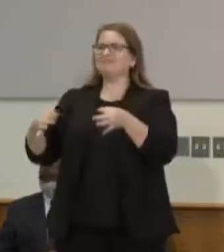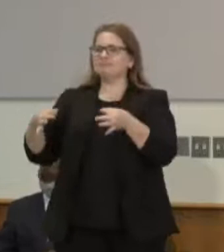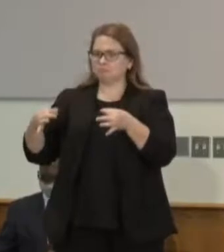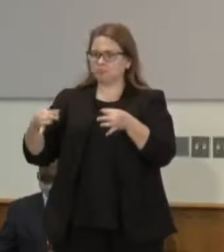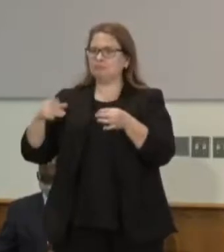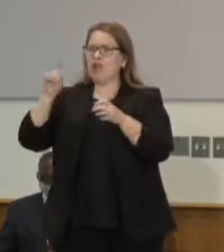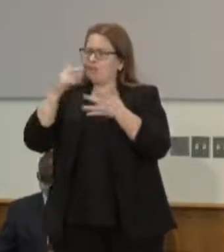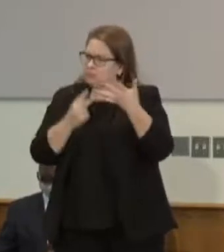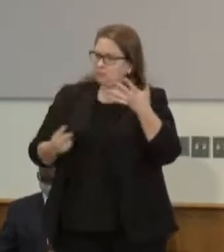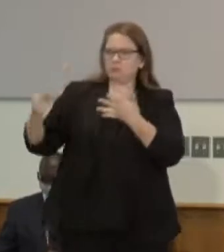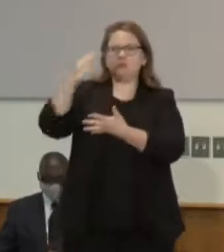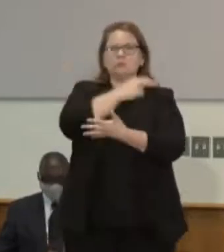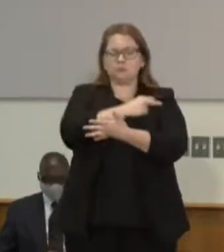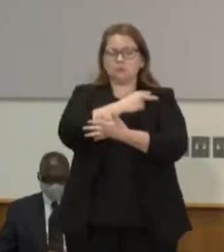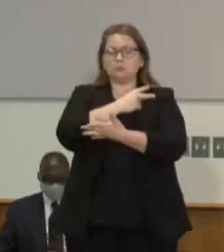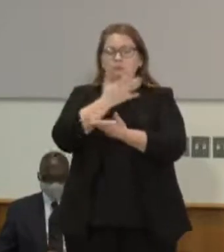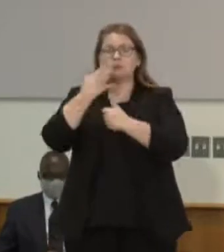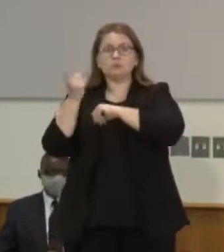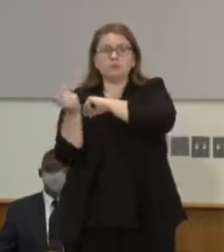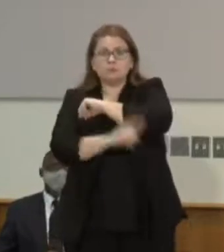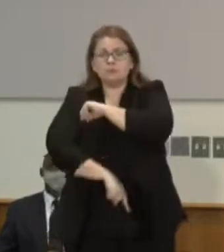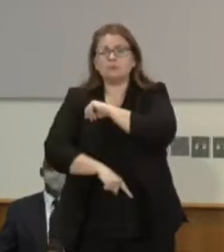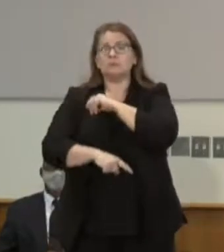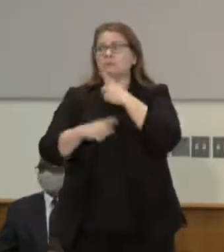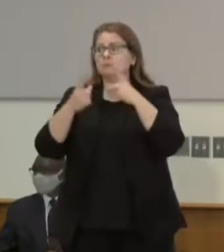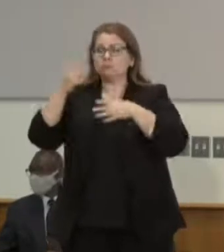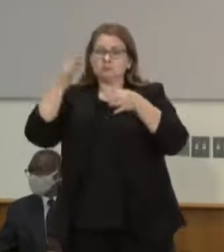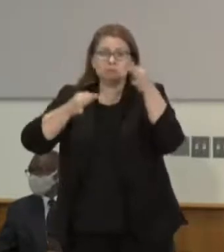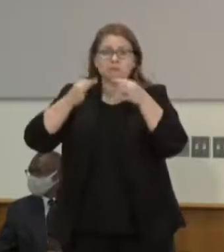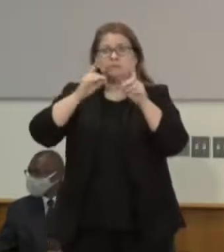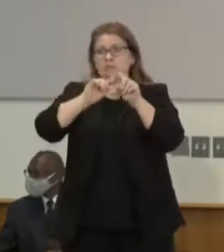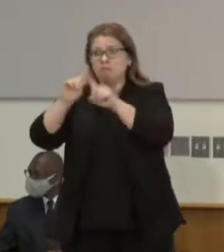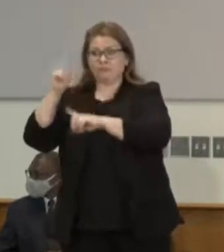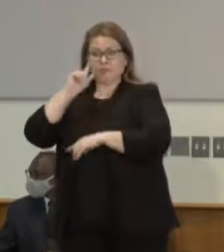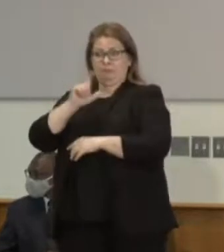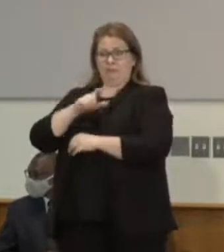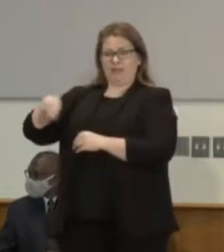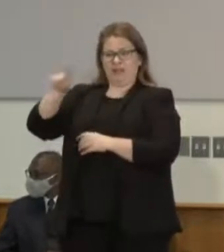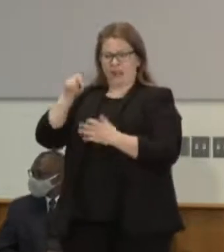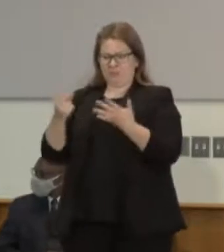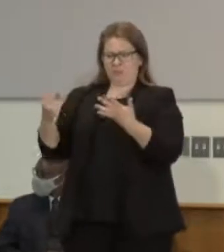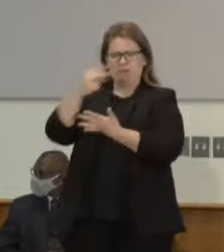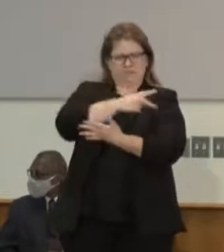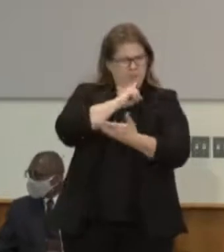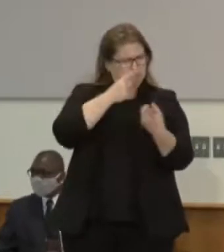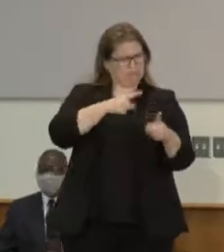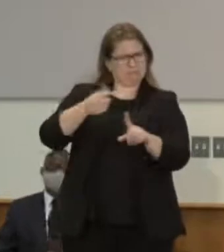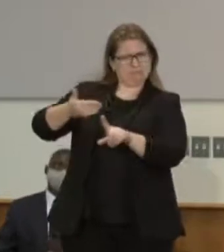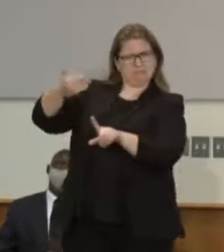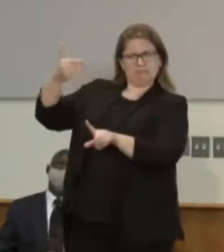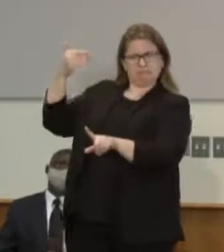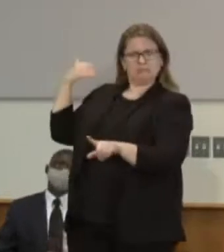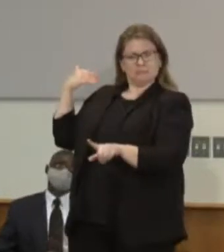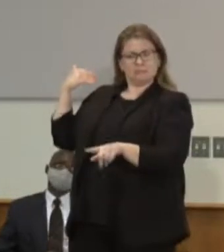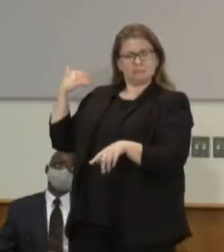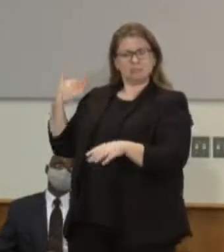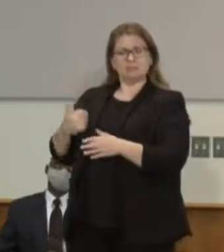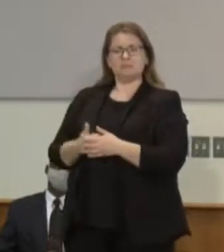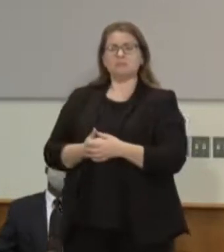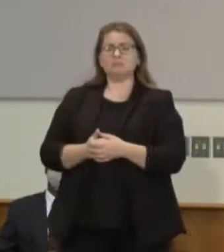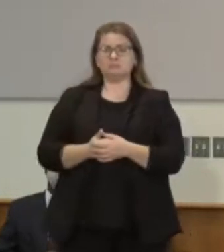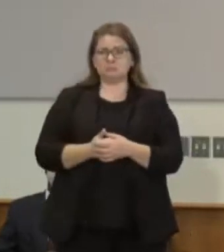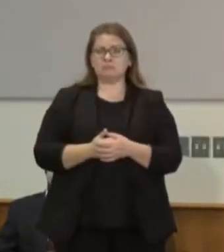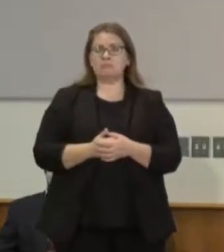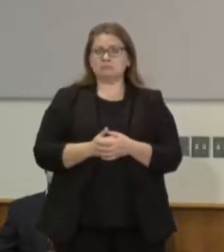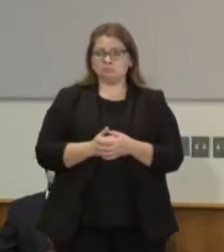discipline I mean here's the truth you know this individual who's charged who knelt on brother George's neck you know this